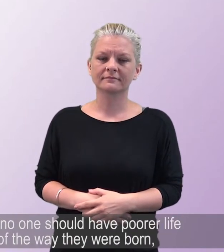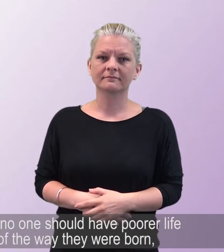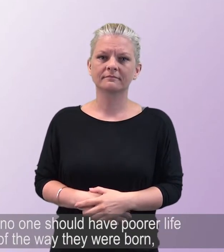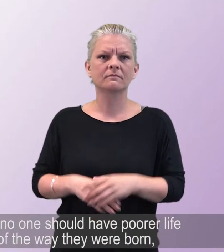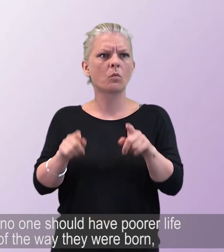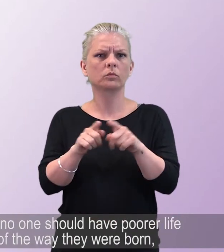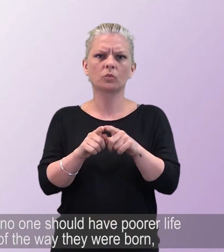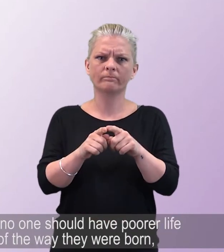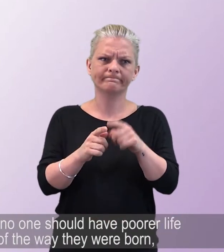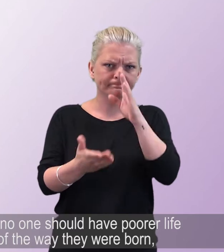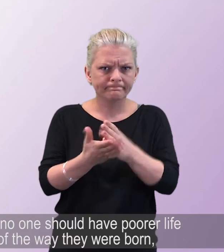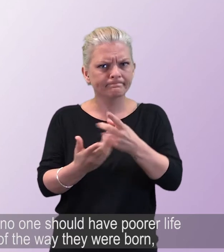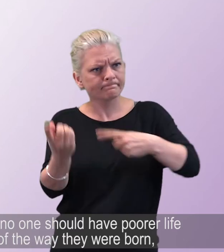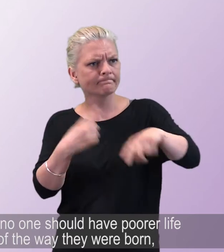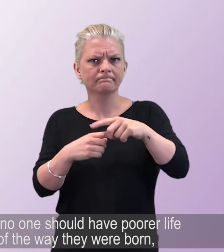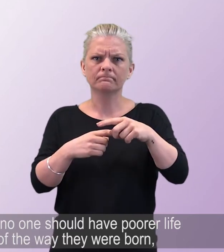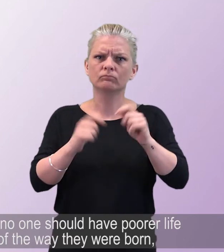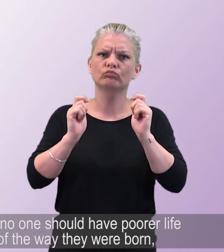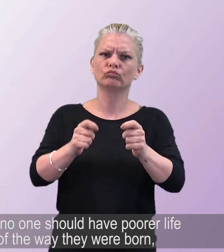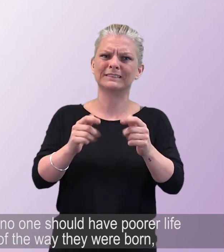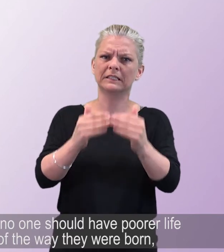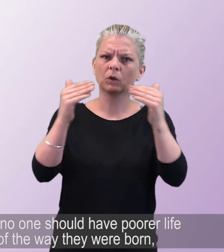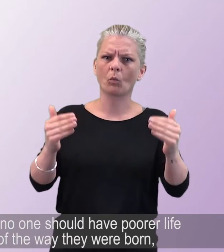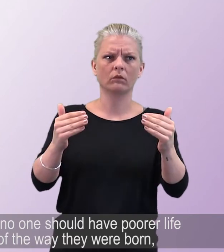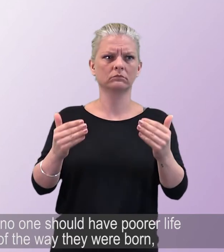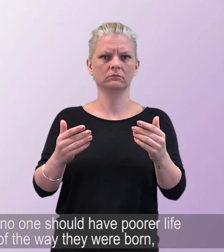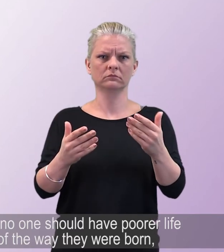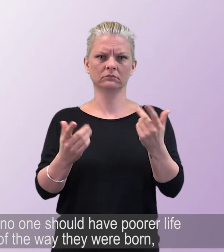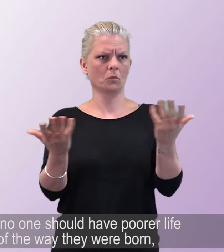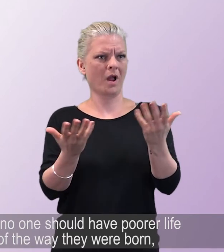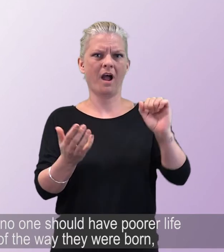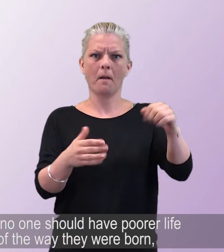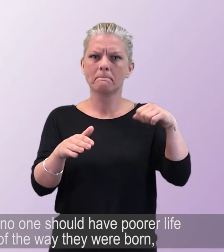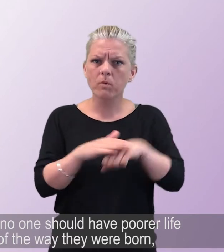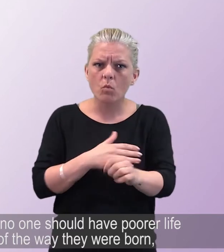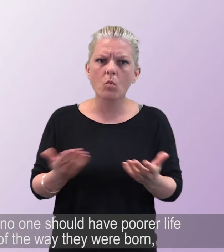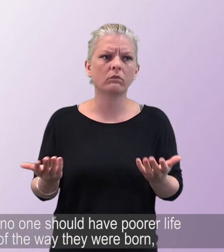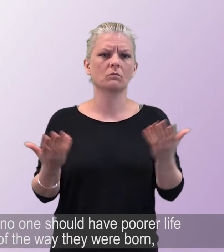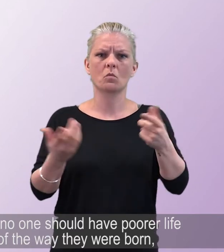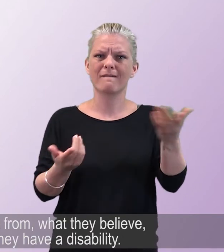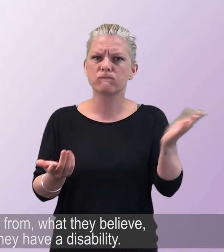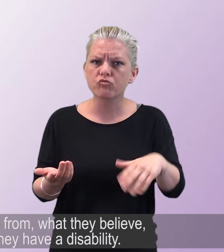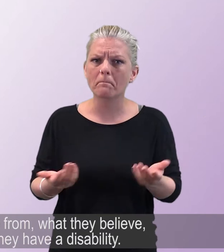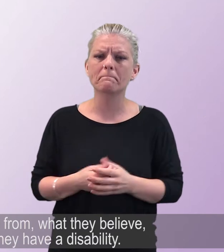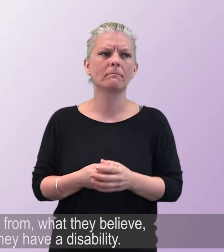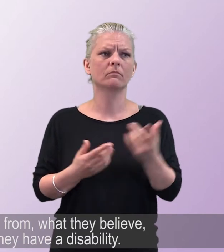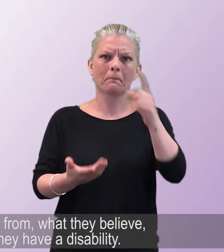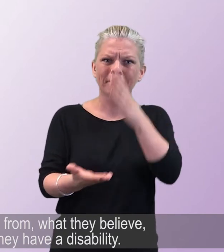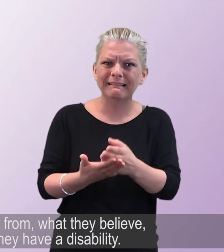It is also the belief that no one should have poorer life chances because of the way they were born, where they come from, what they